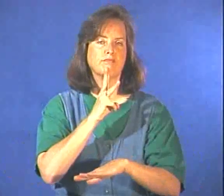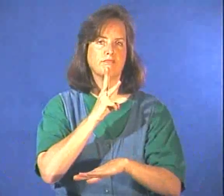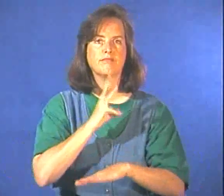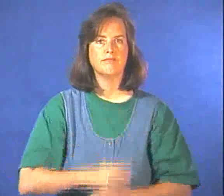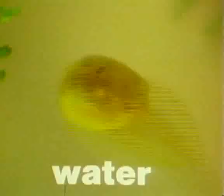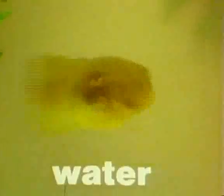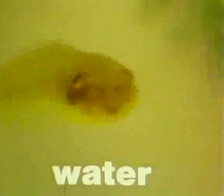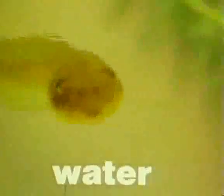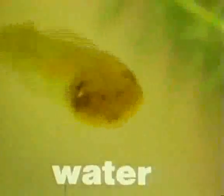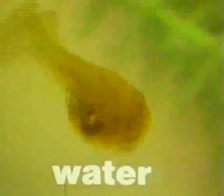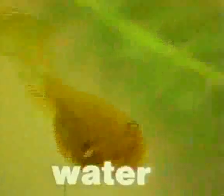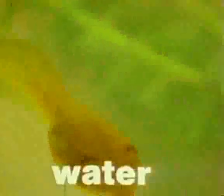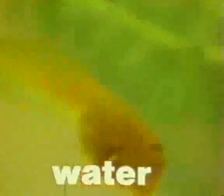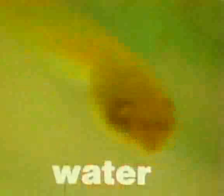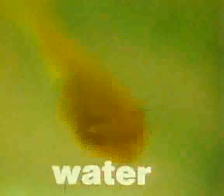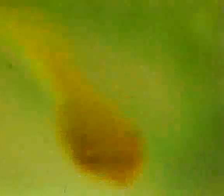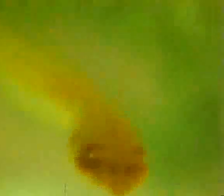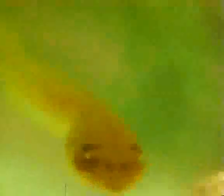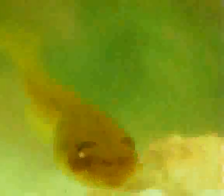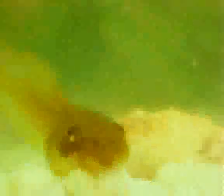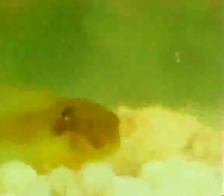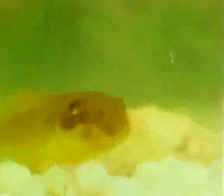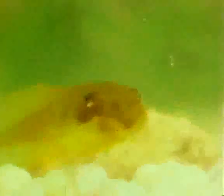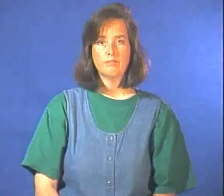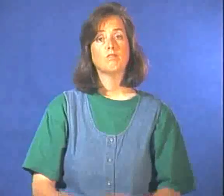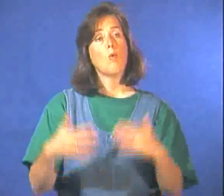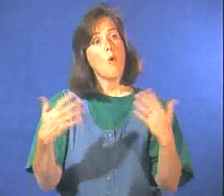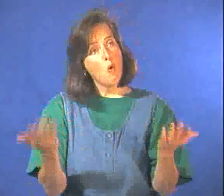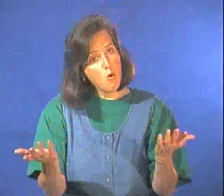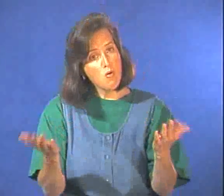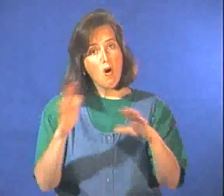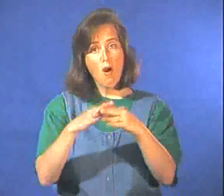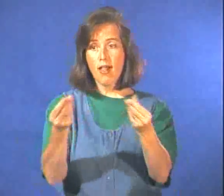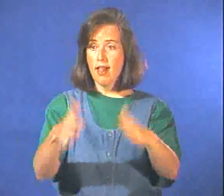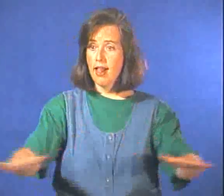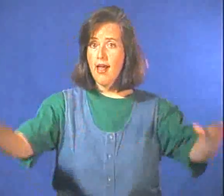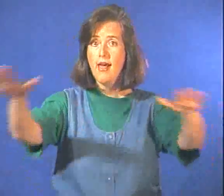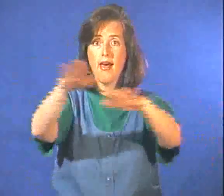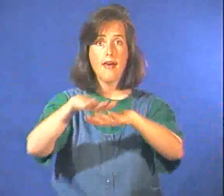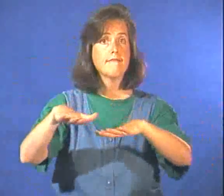water, or on land.